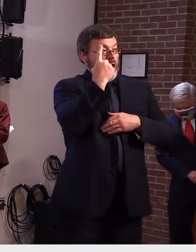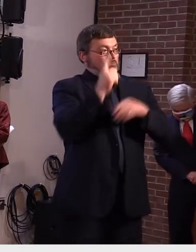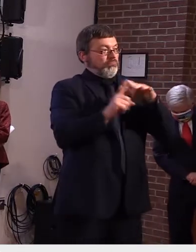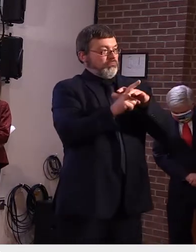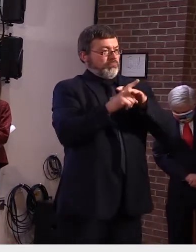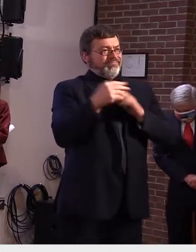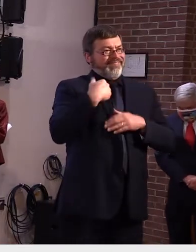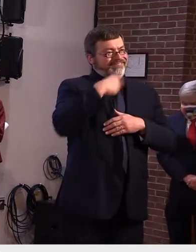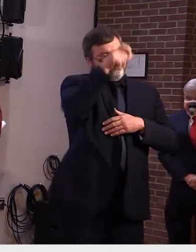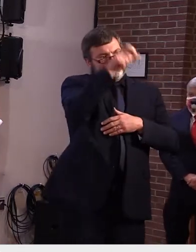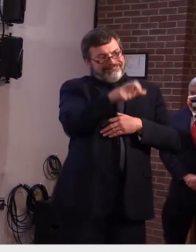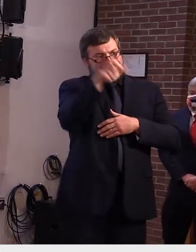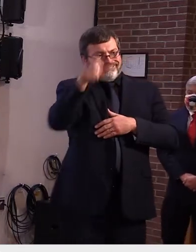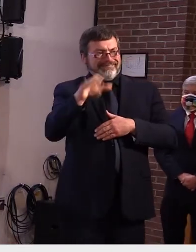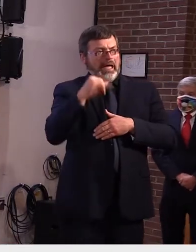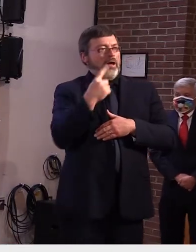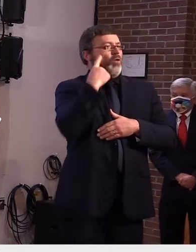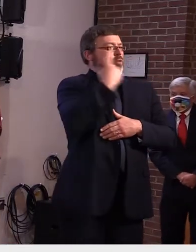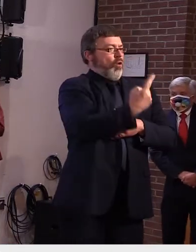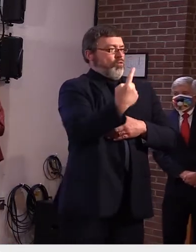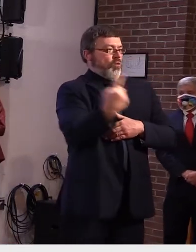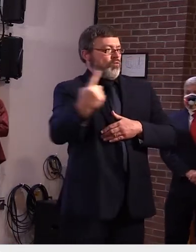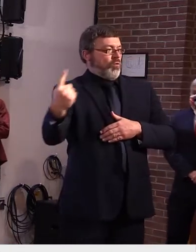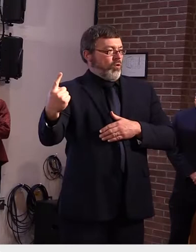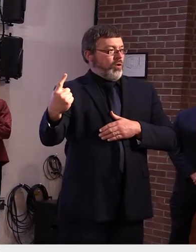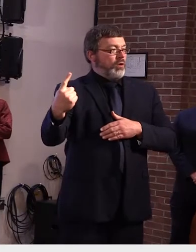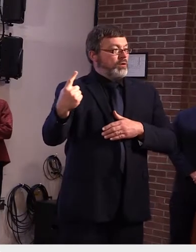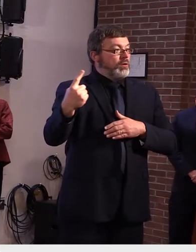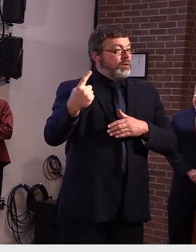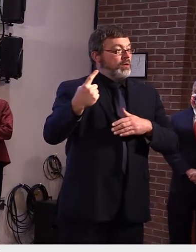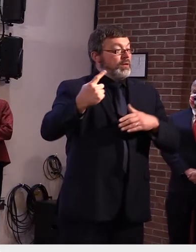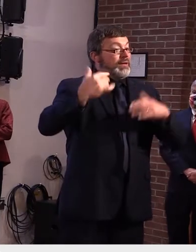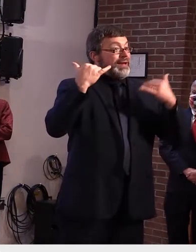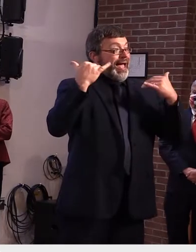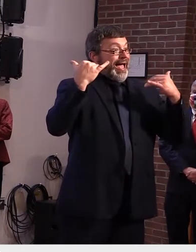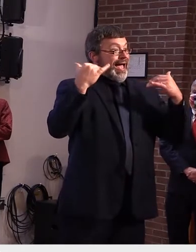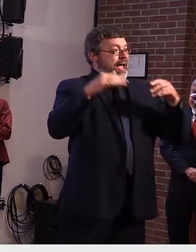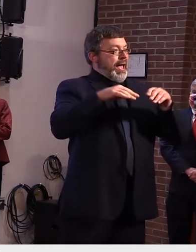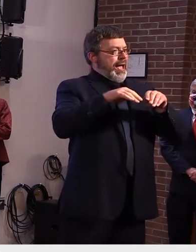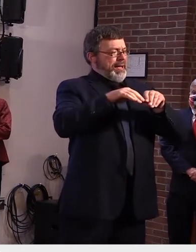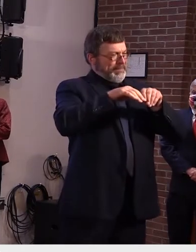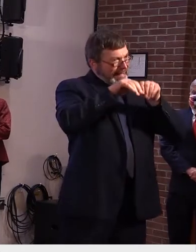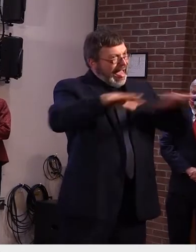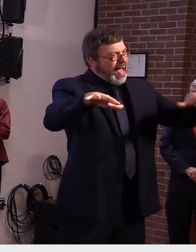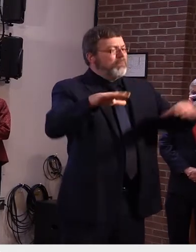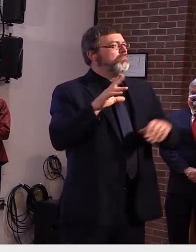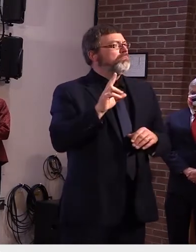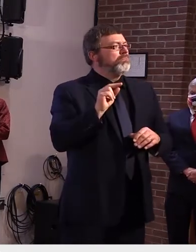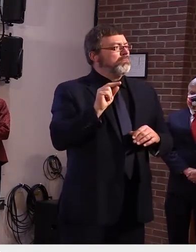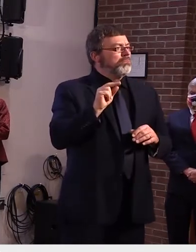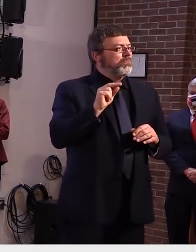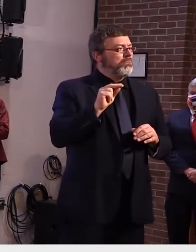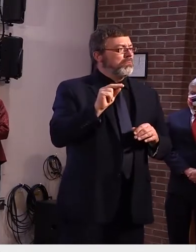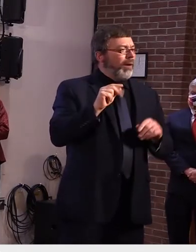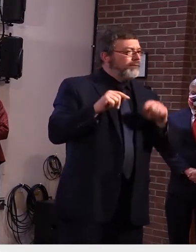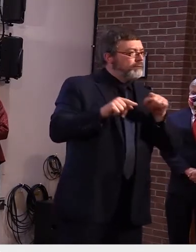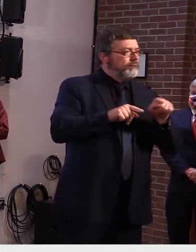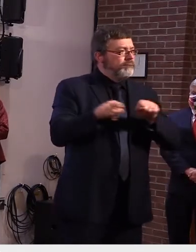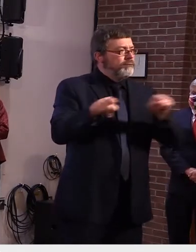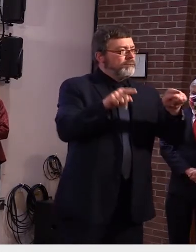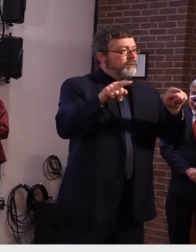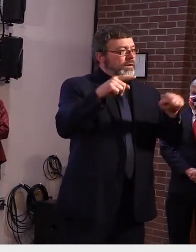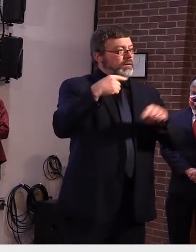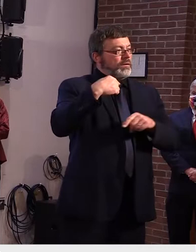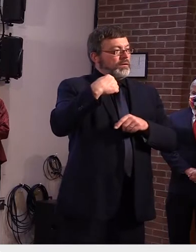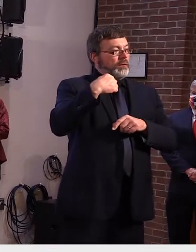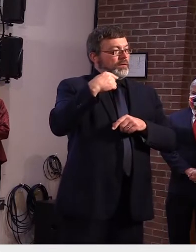dramatic potential for spread or anything um but i'm not sure that i should answer questions specifically